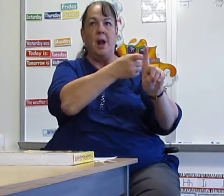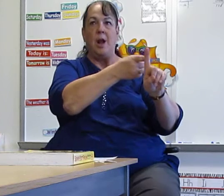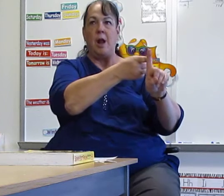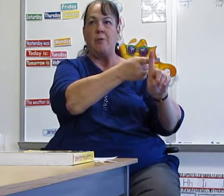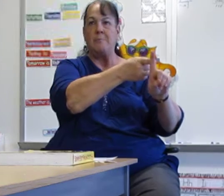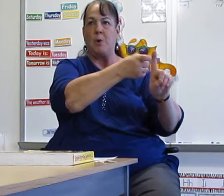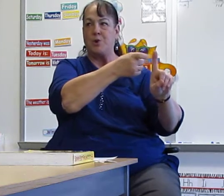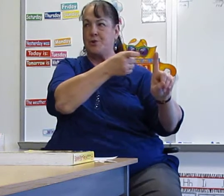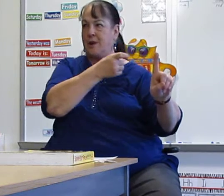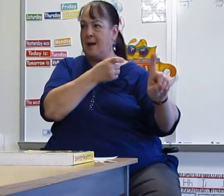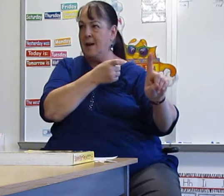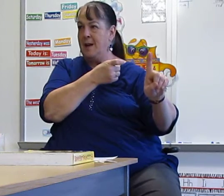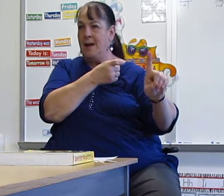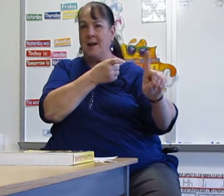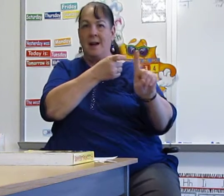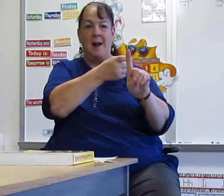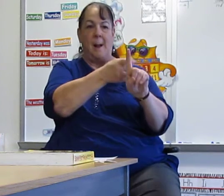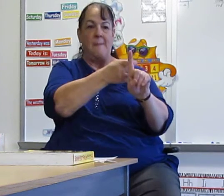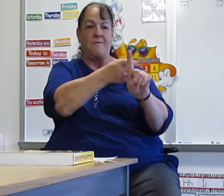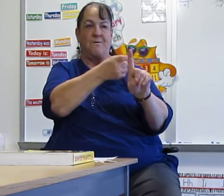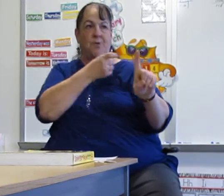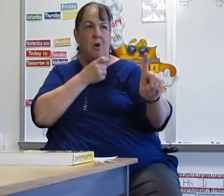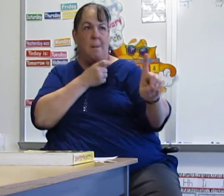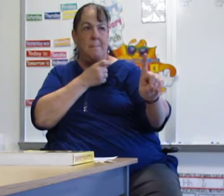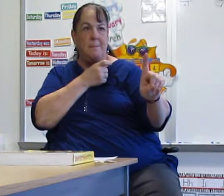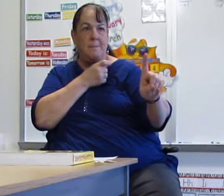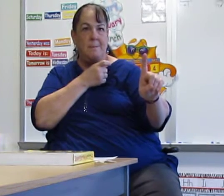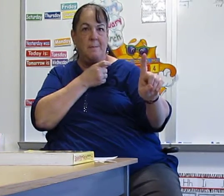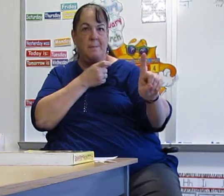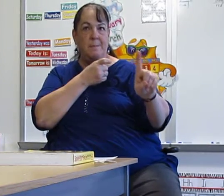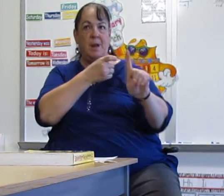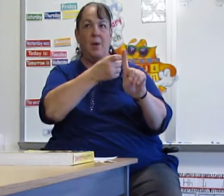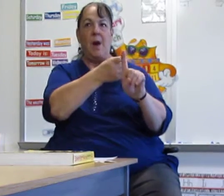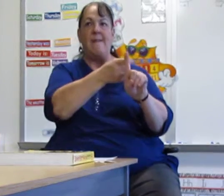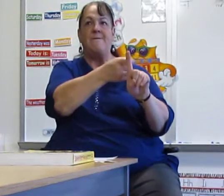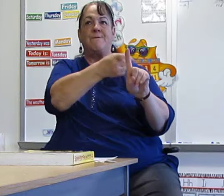lawn mower string. From. Pull away from.